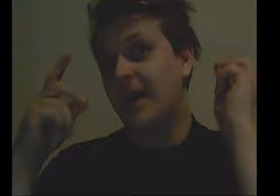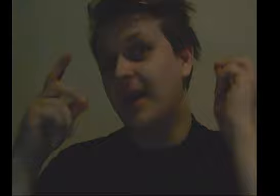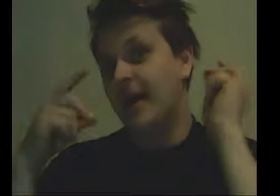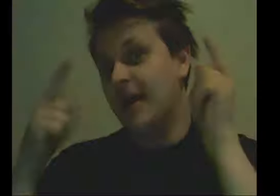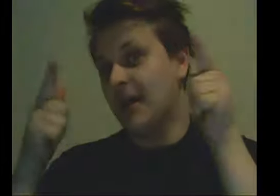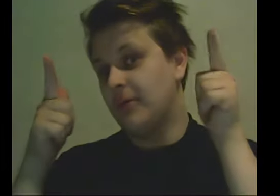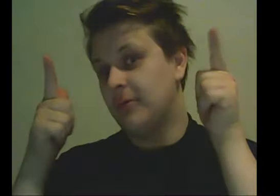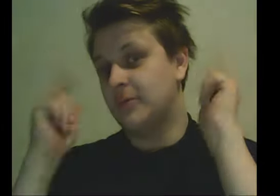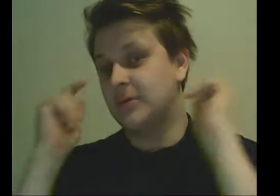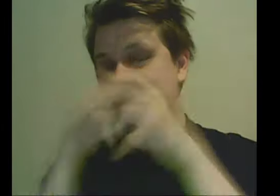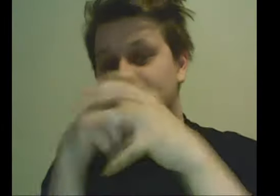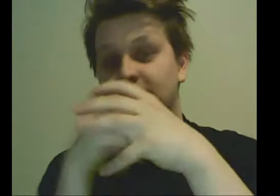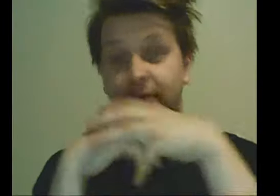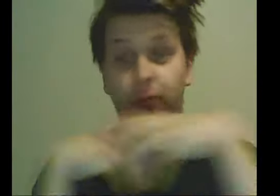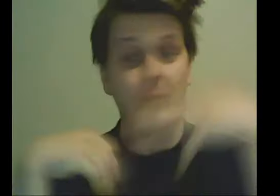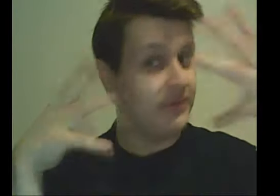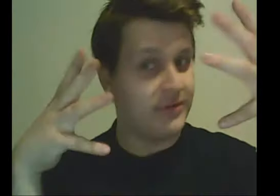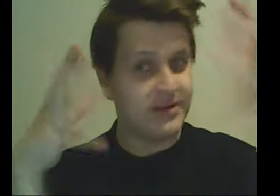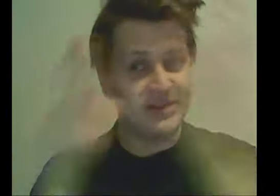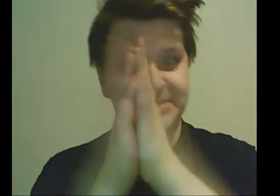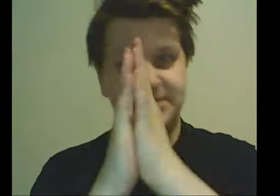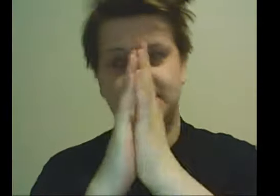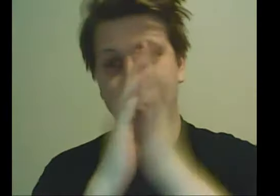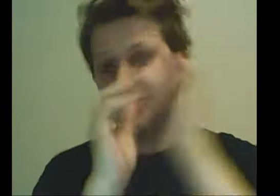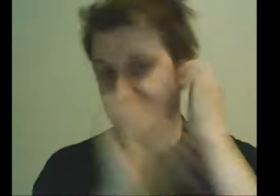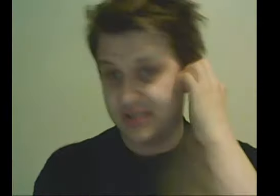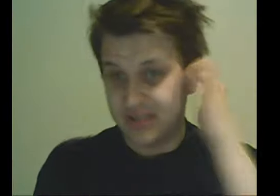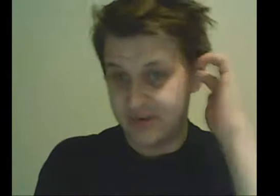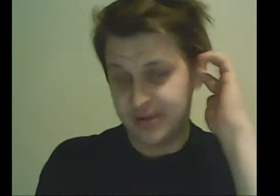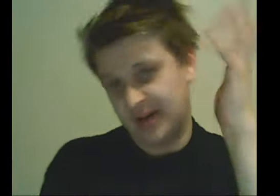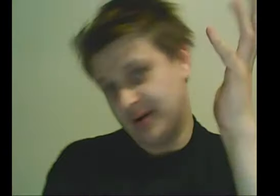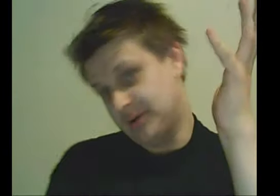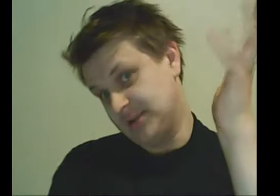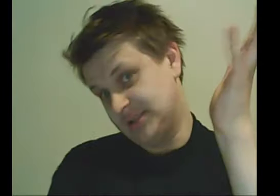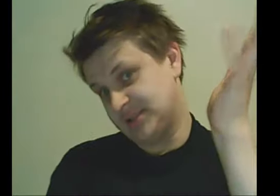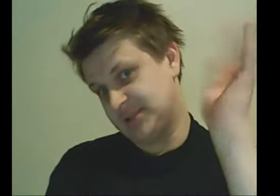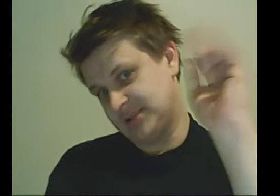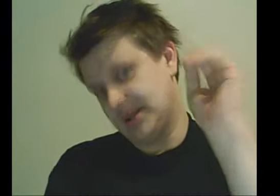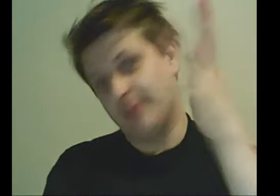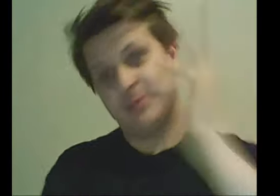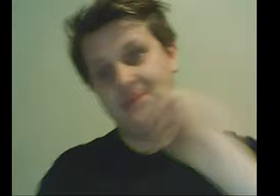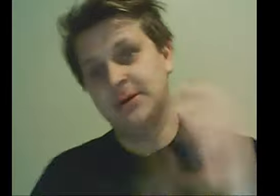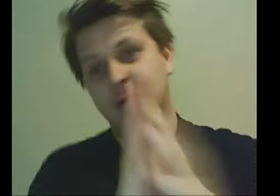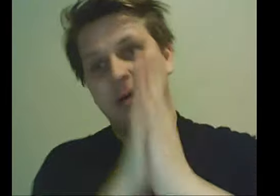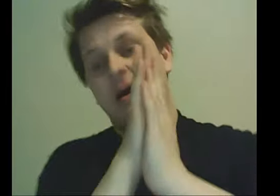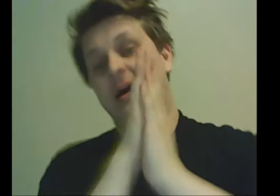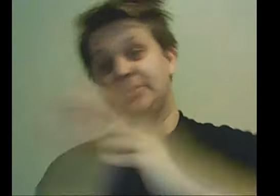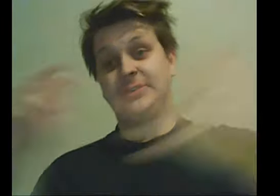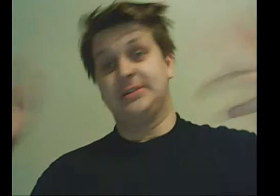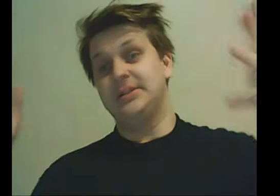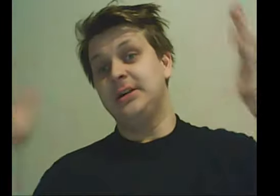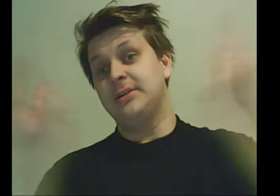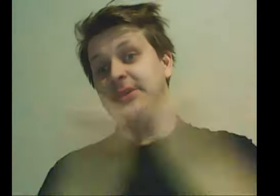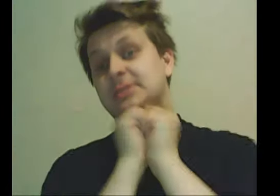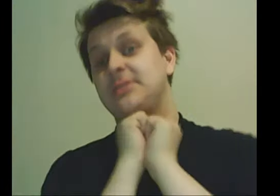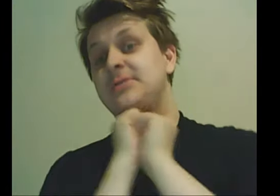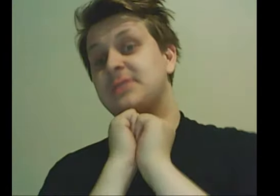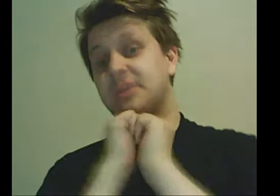Oh, so the vote for the next series is up. As you can see, there's a new series